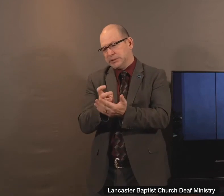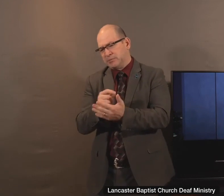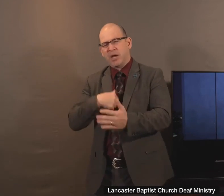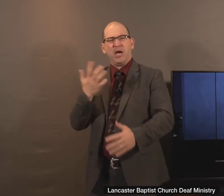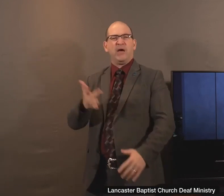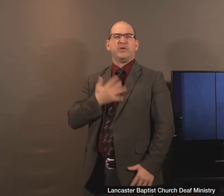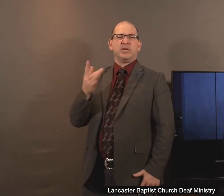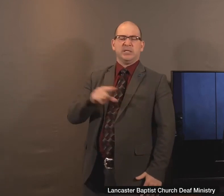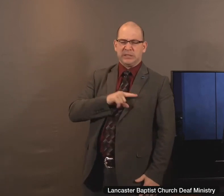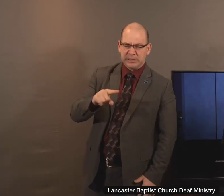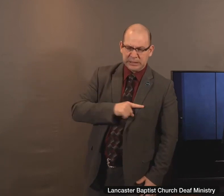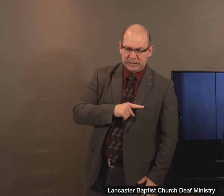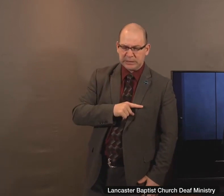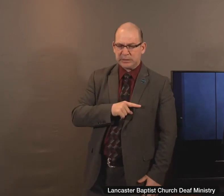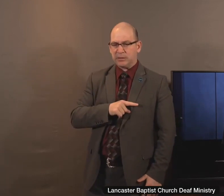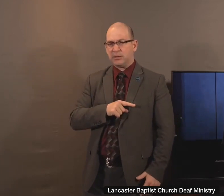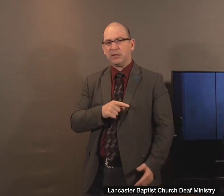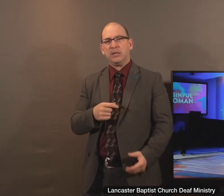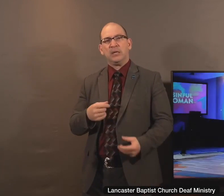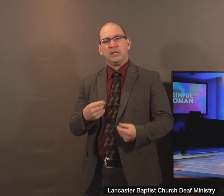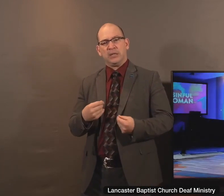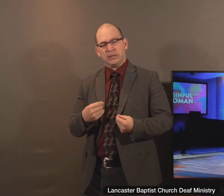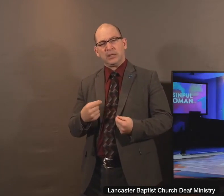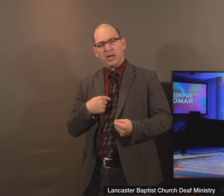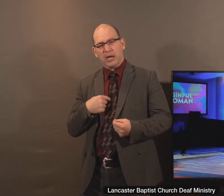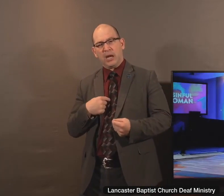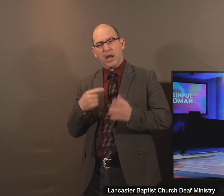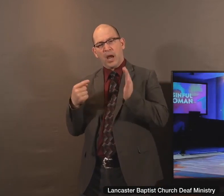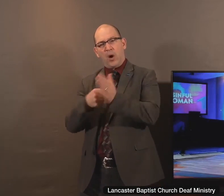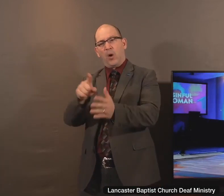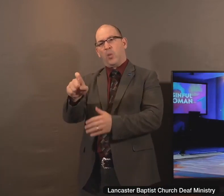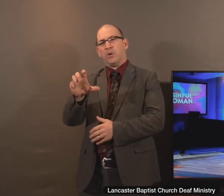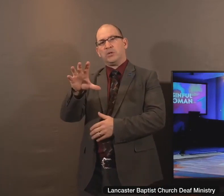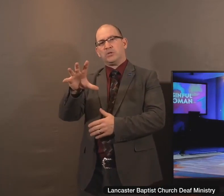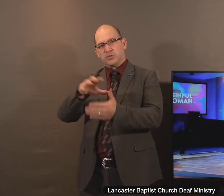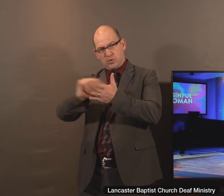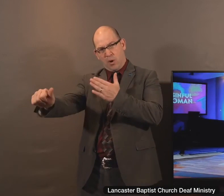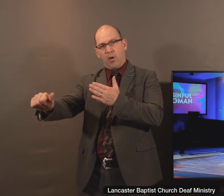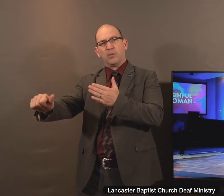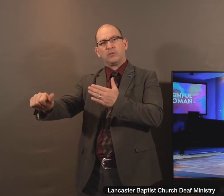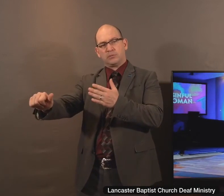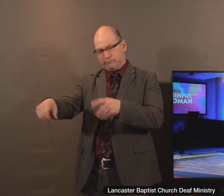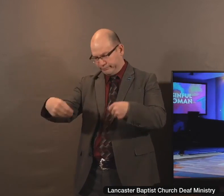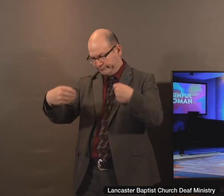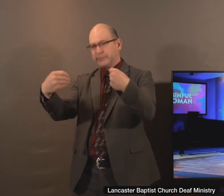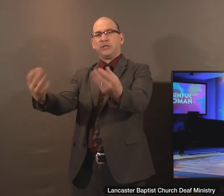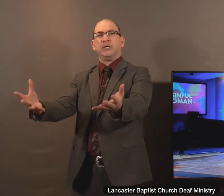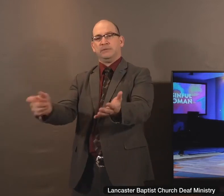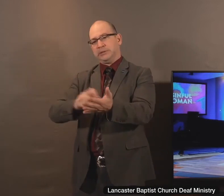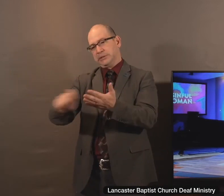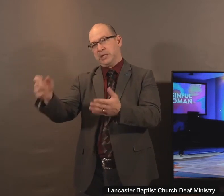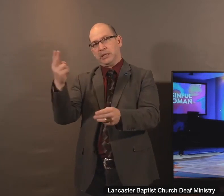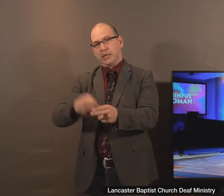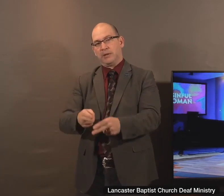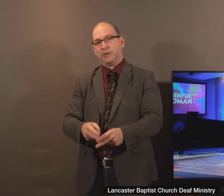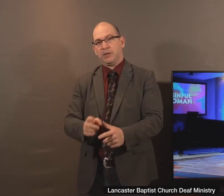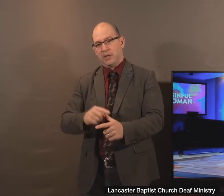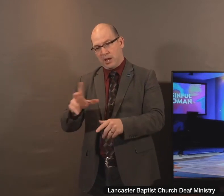He said, so here's the $100 that I owe you from many years ago. He signed his name and then he added a little PS.